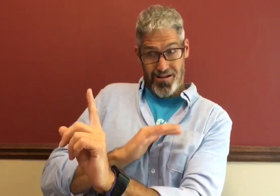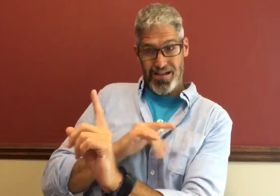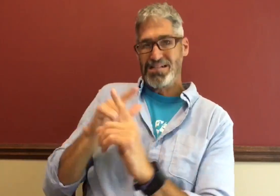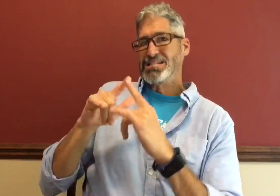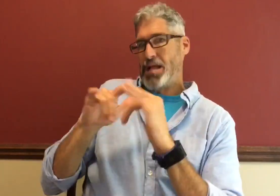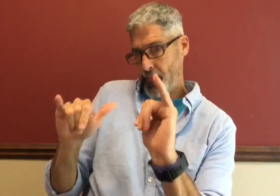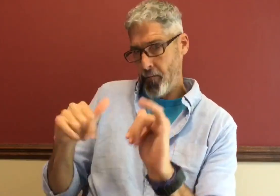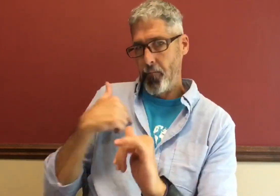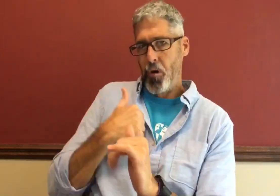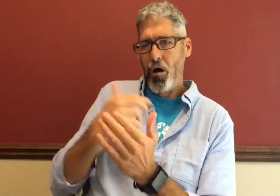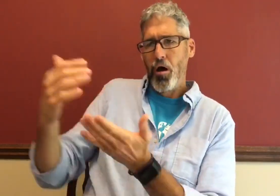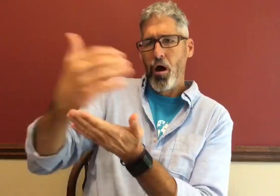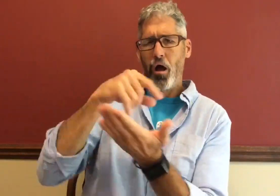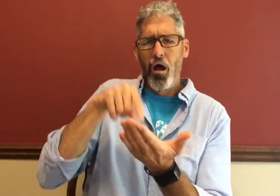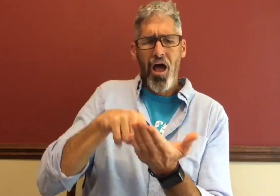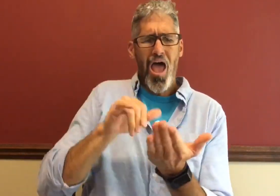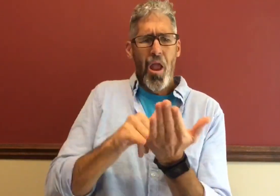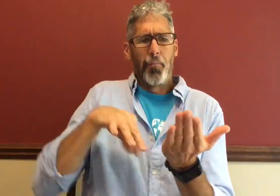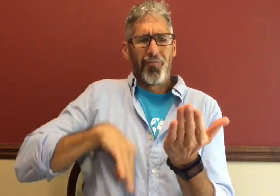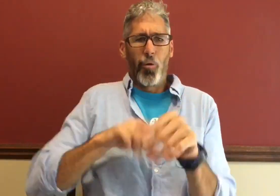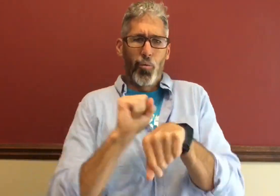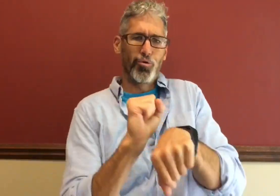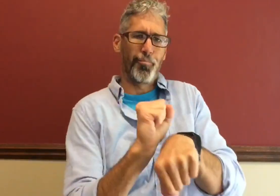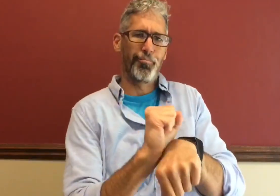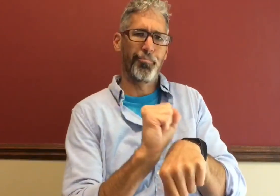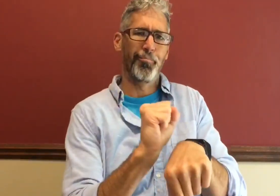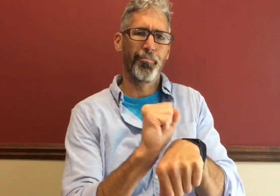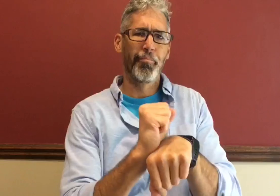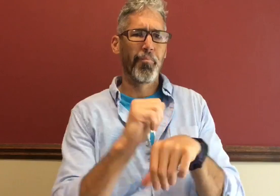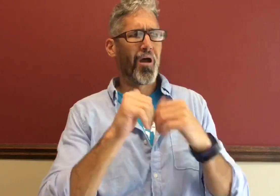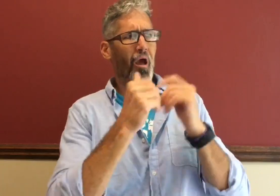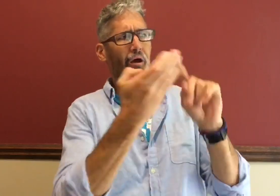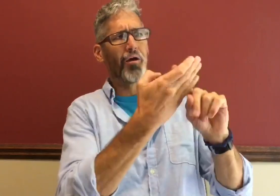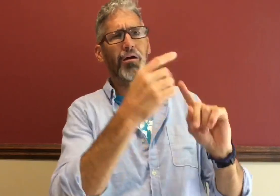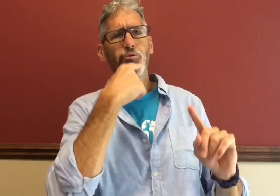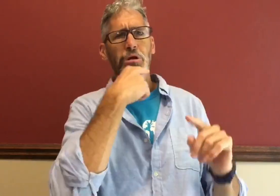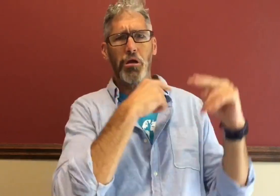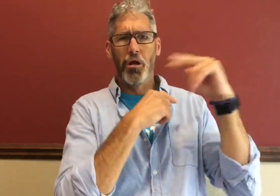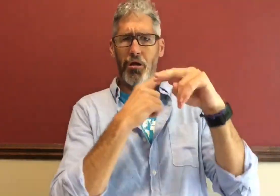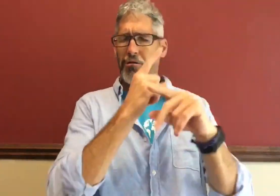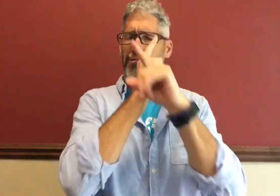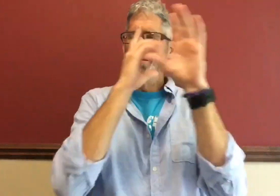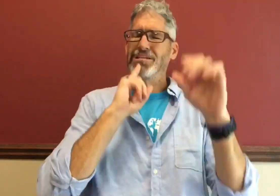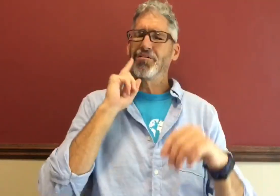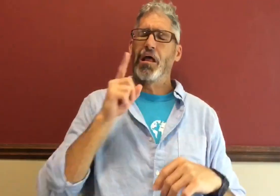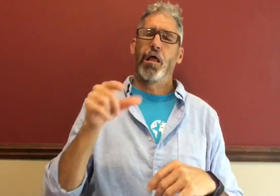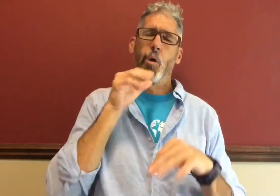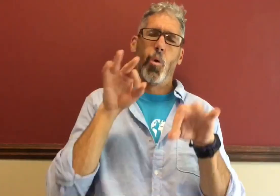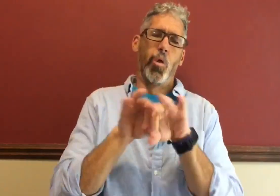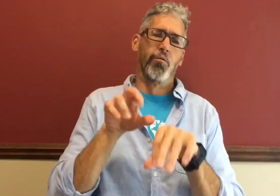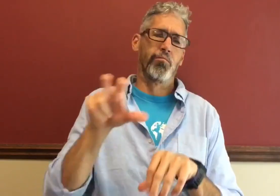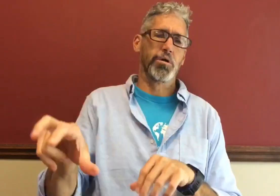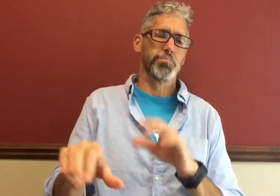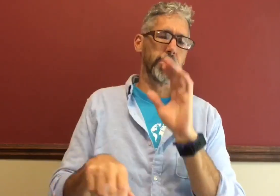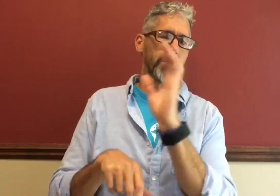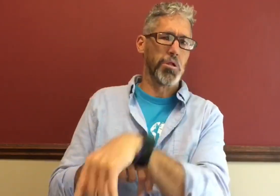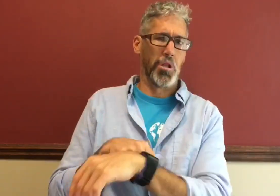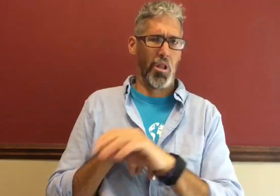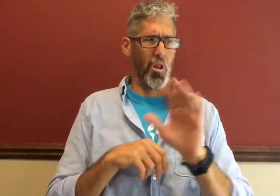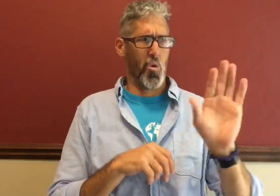is to recognize the deaf educational benefit of that and simultaneously gather that and see how it benefits us occupationally. How do we convince hearing